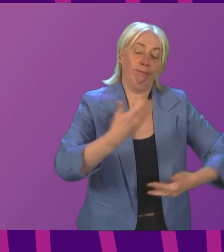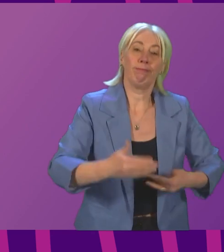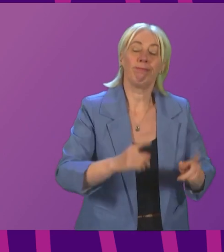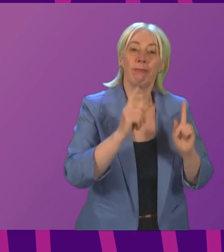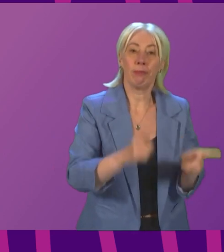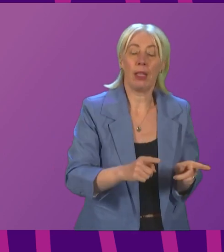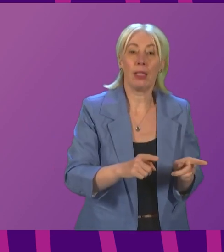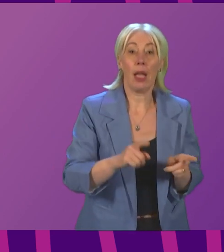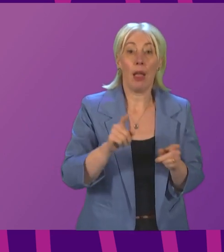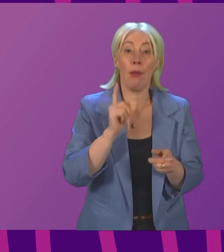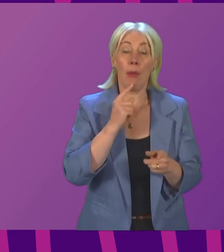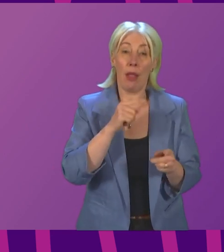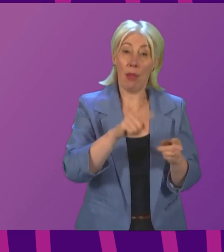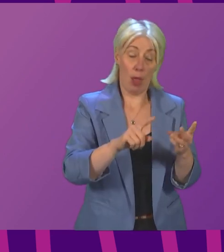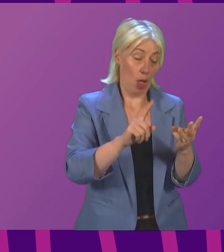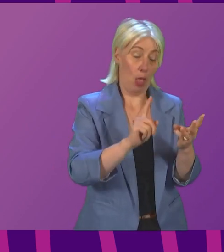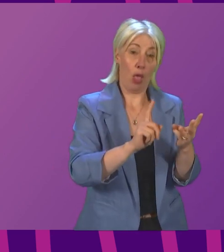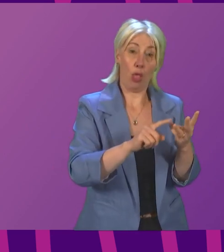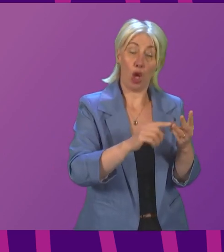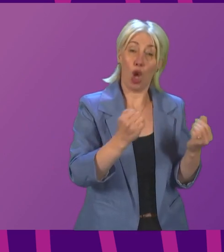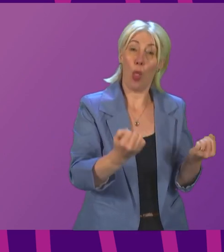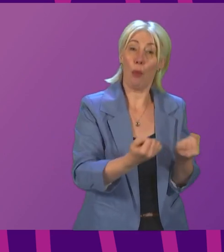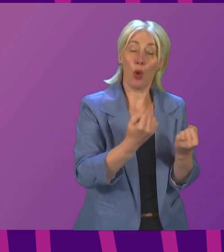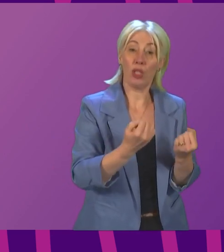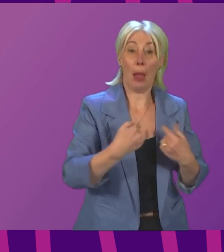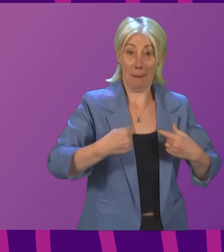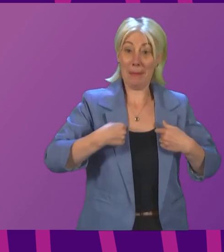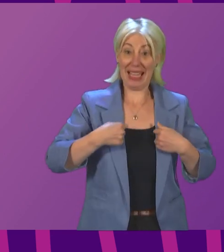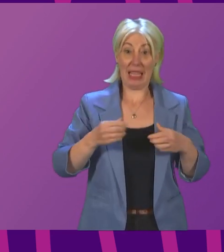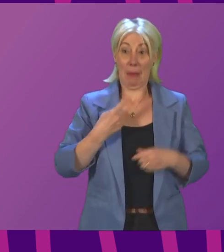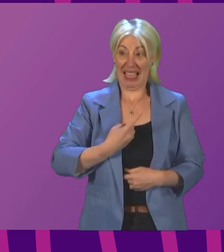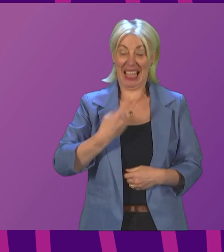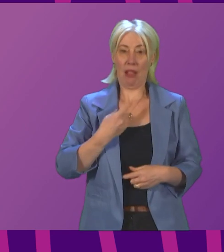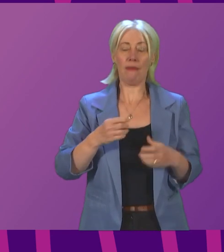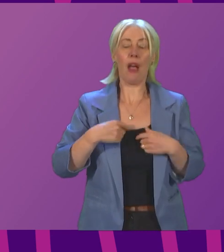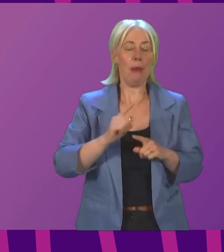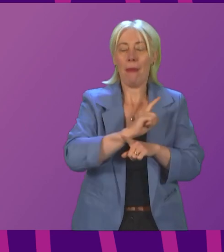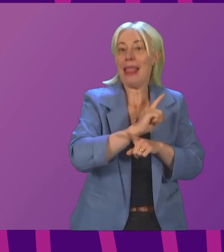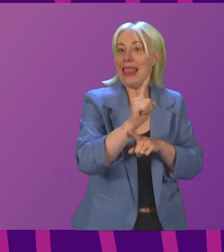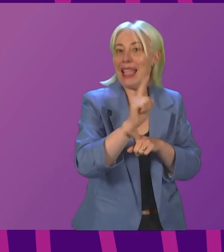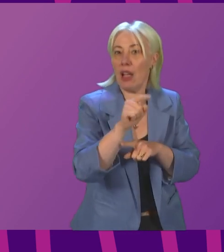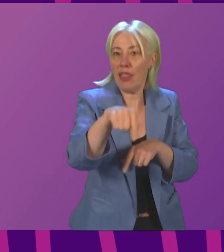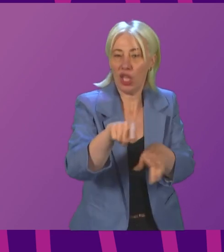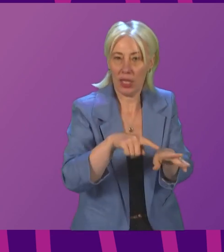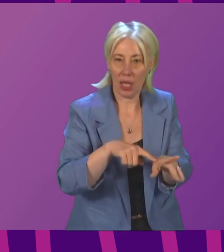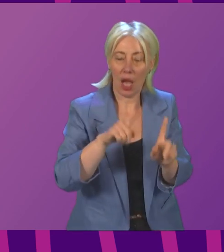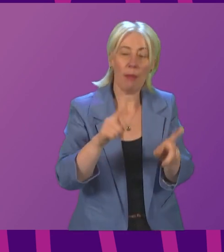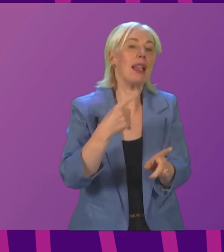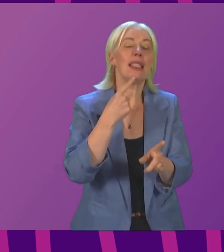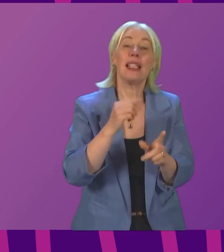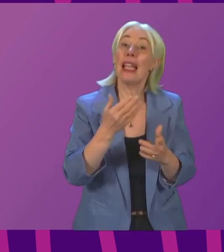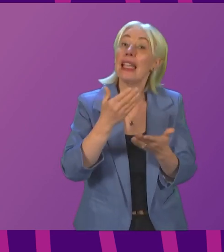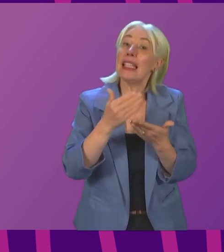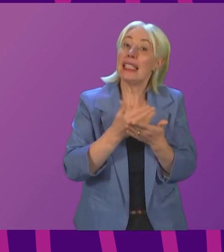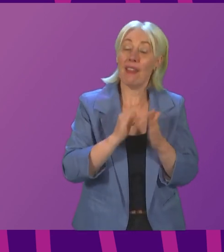for those whose booster will not fall due, and I know I am in this category until later this year, the advice is it is safe to